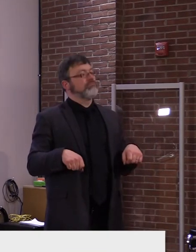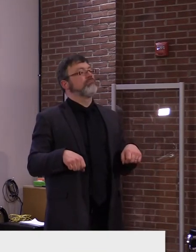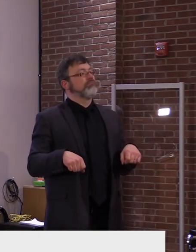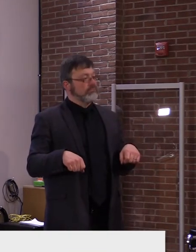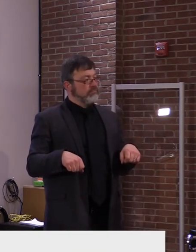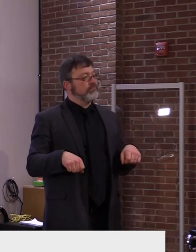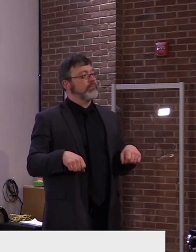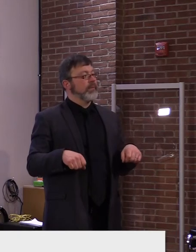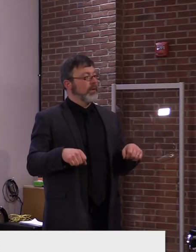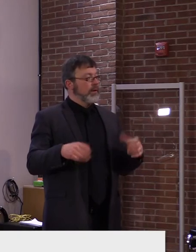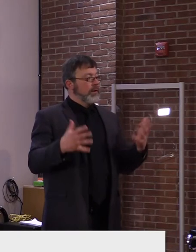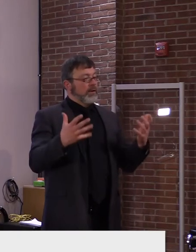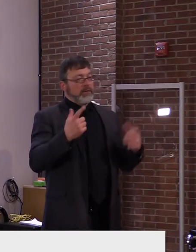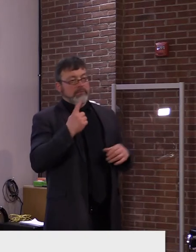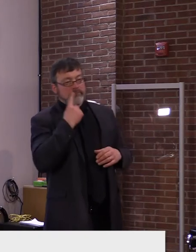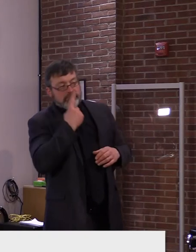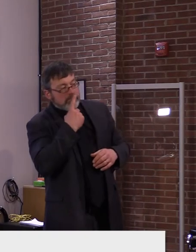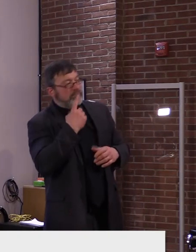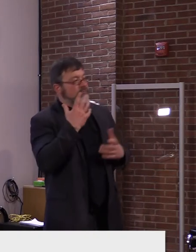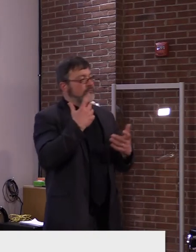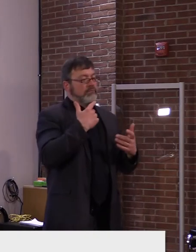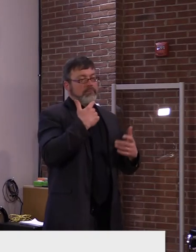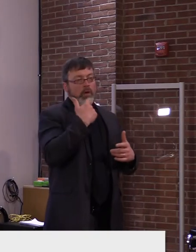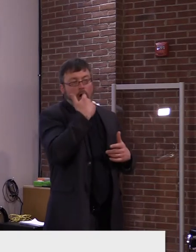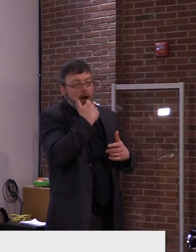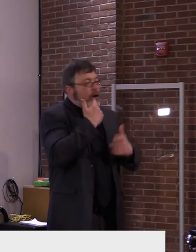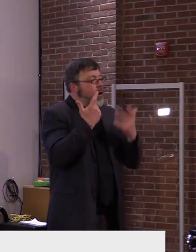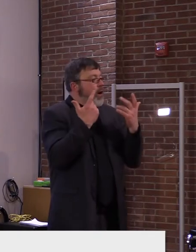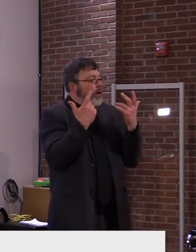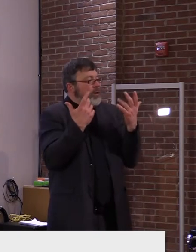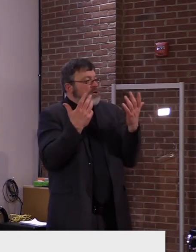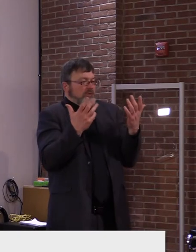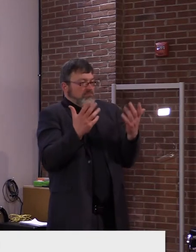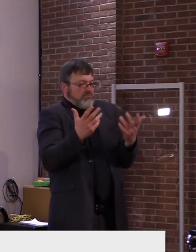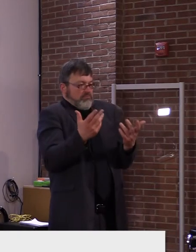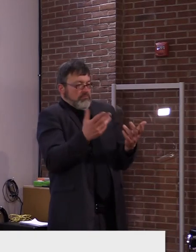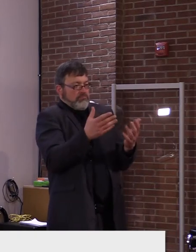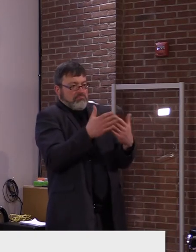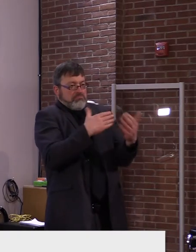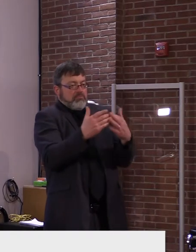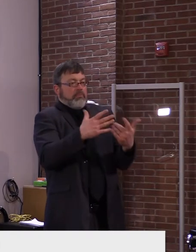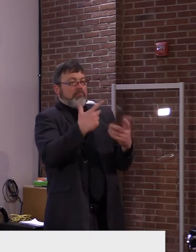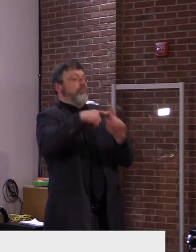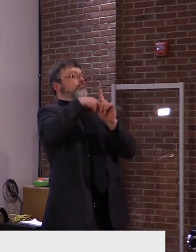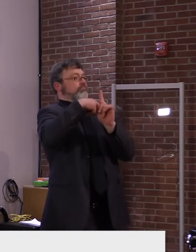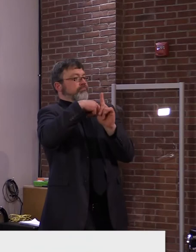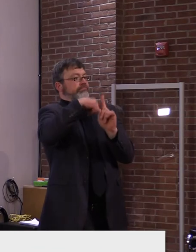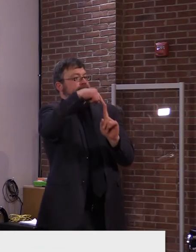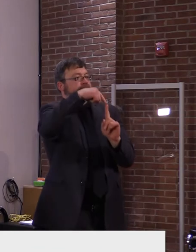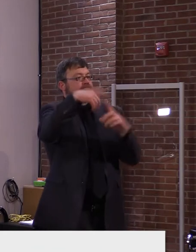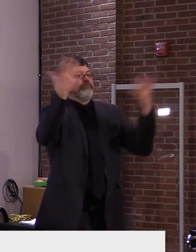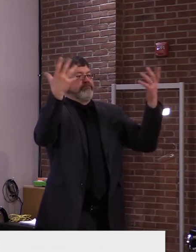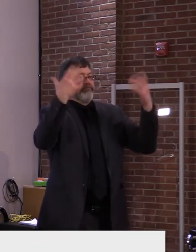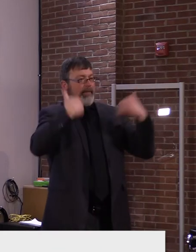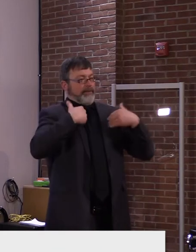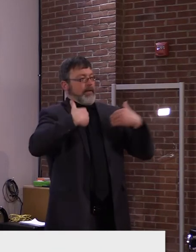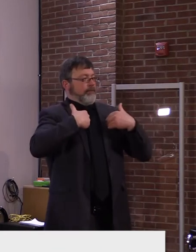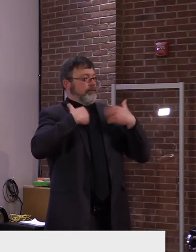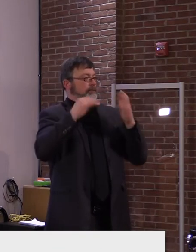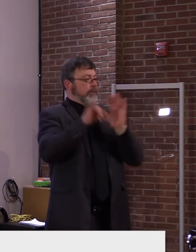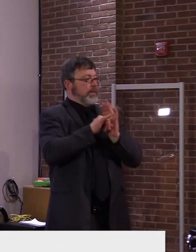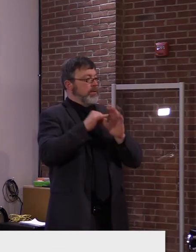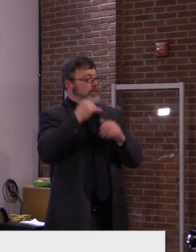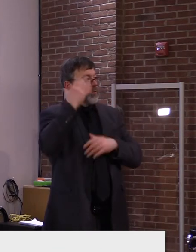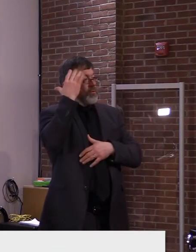test, a PCR test, an antigen test, you name it, um, because they're in the period of time where their own immune response